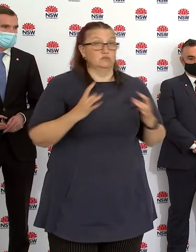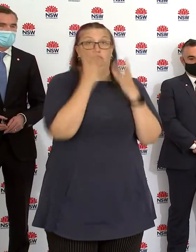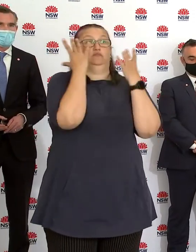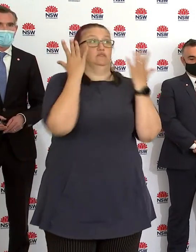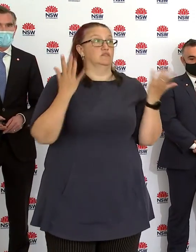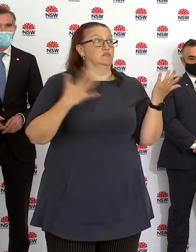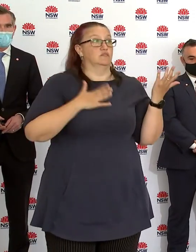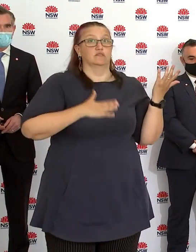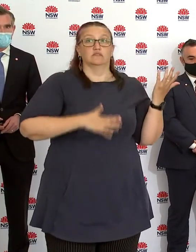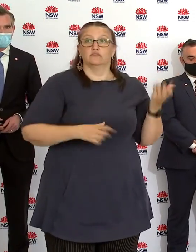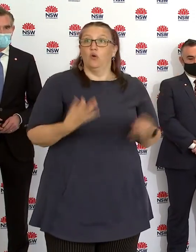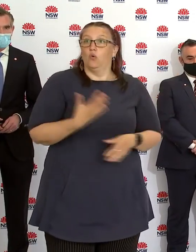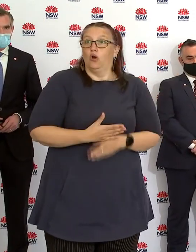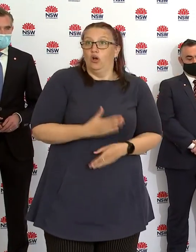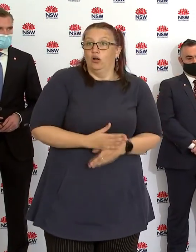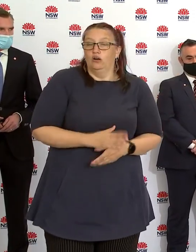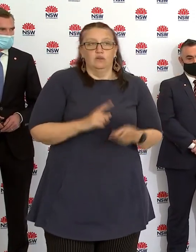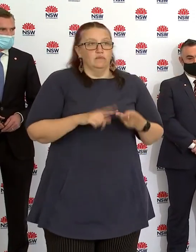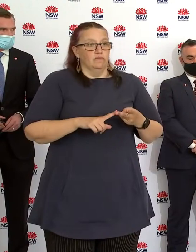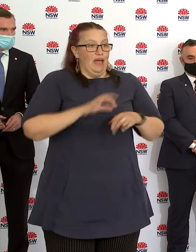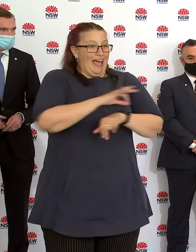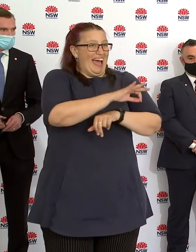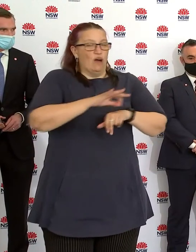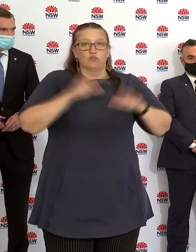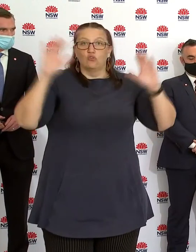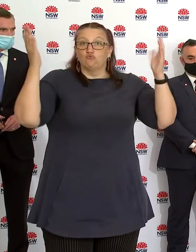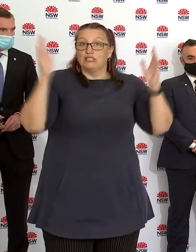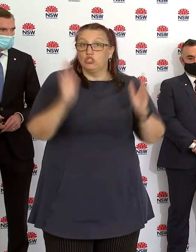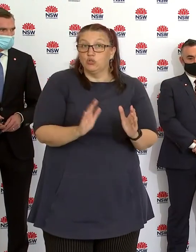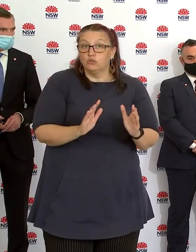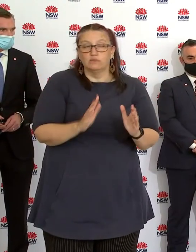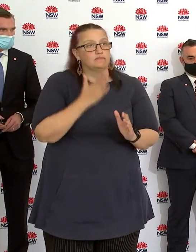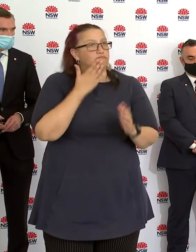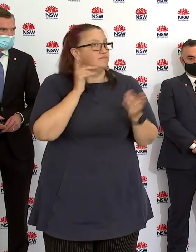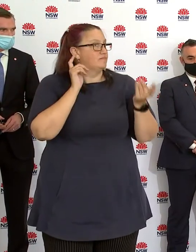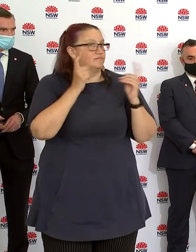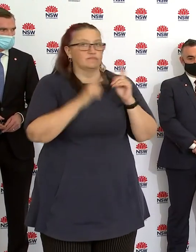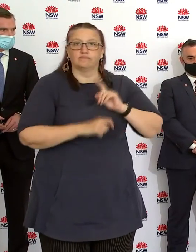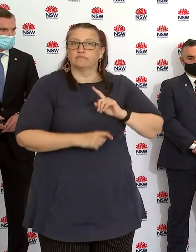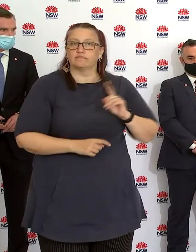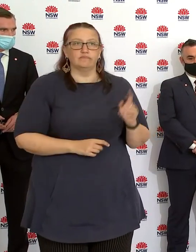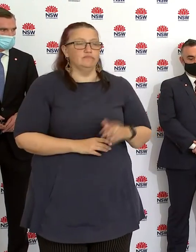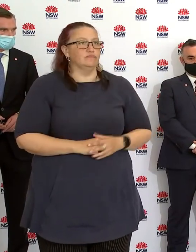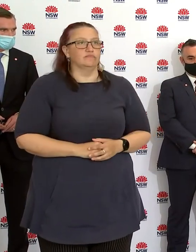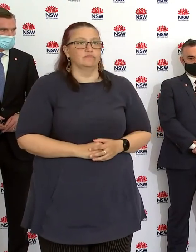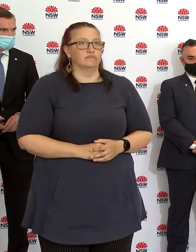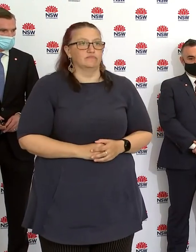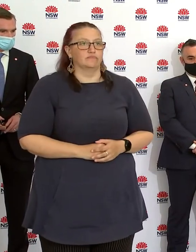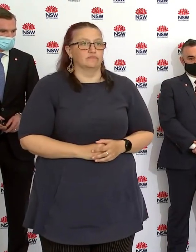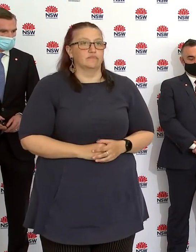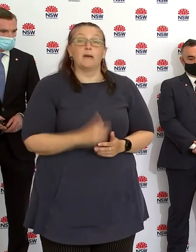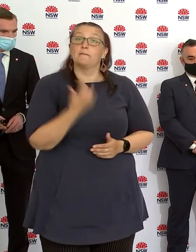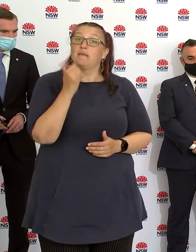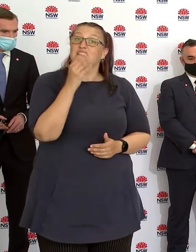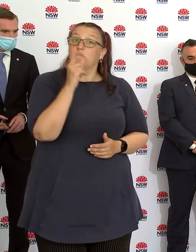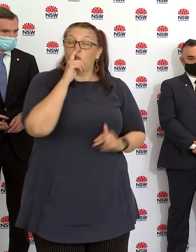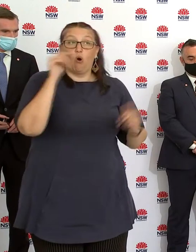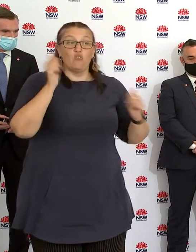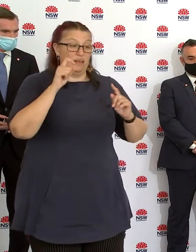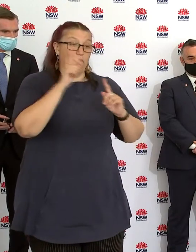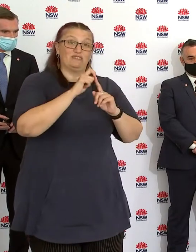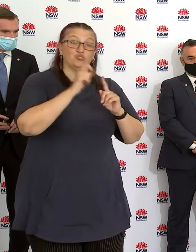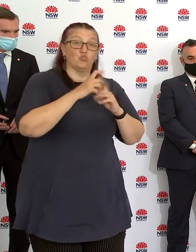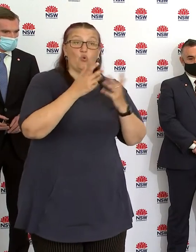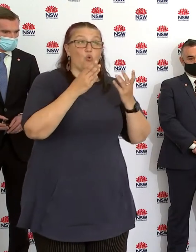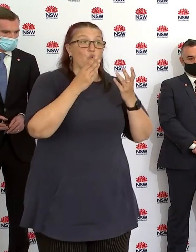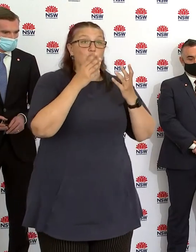get that weekly payment. The additional category of people that will receive assistance are those people that might already be on some kind of payment from the